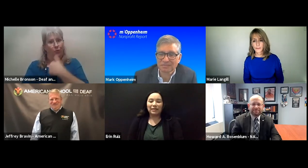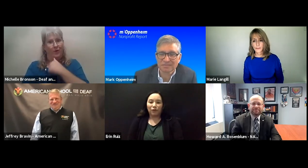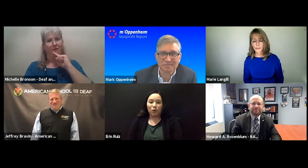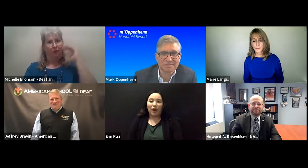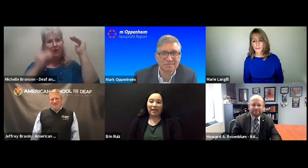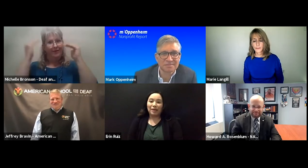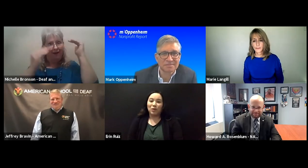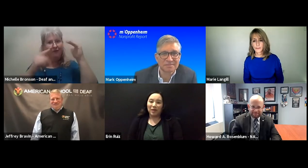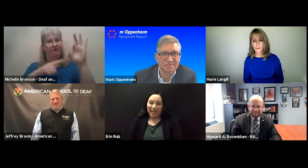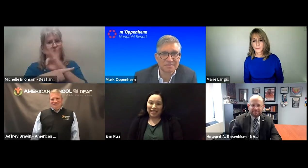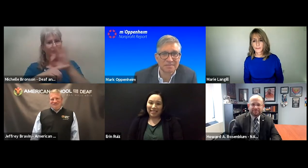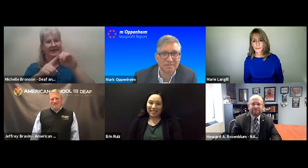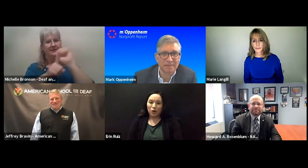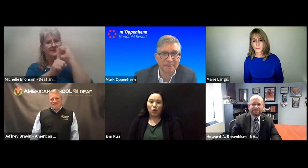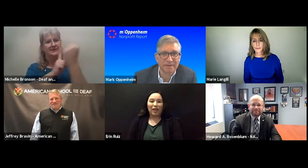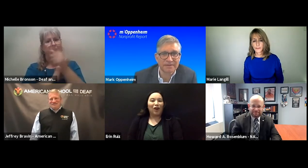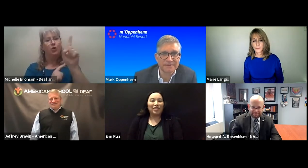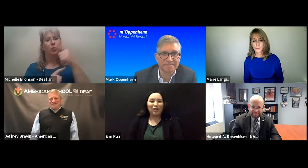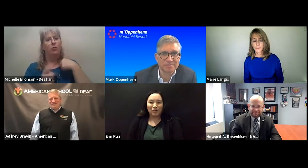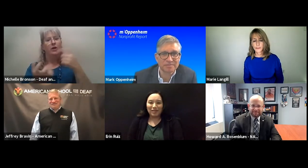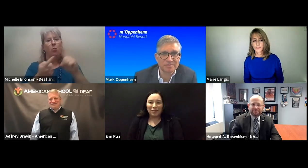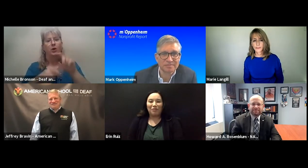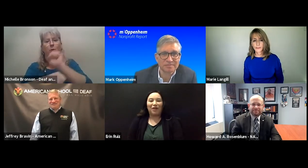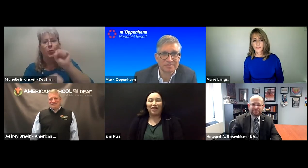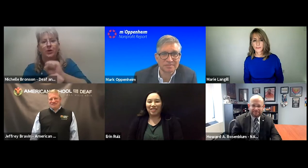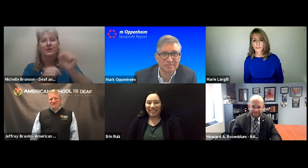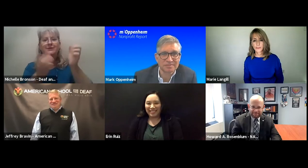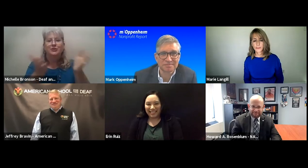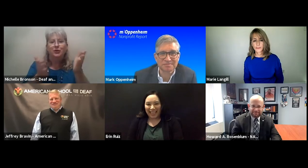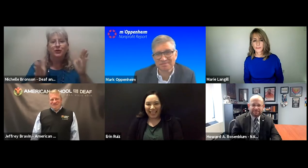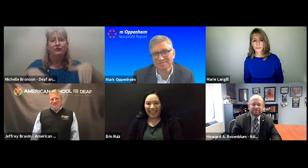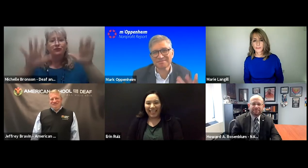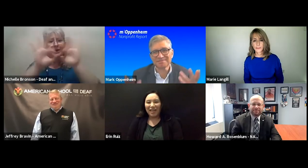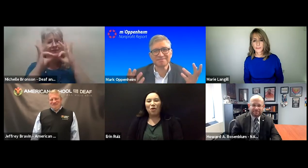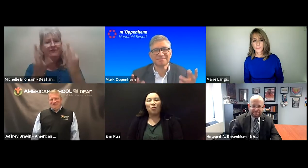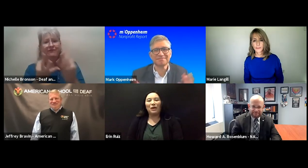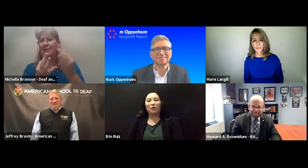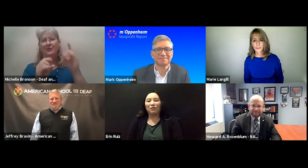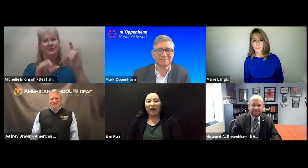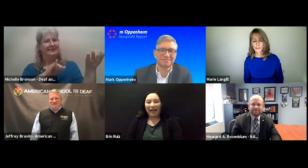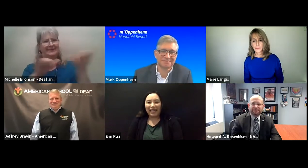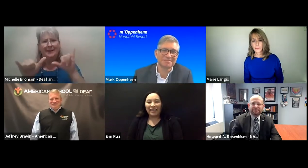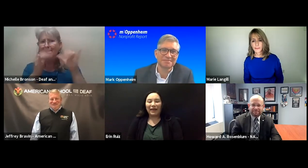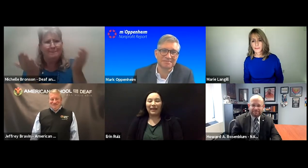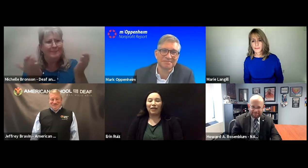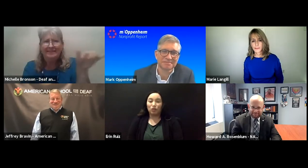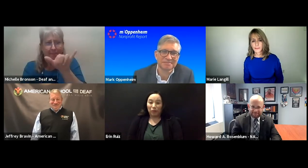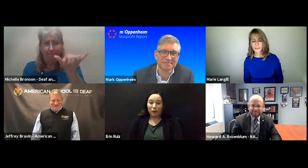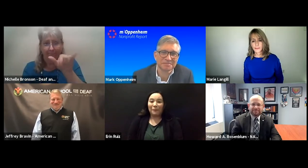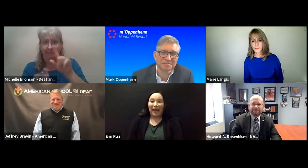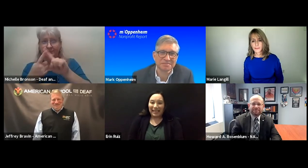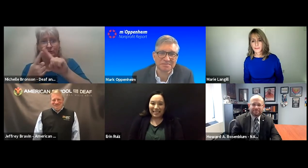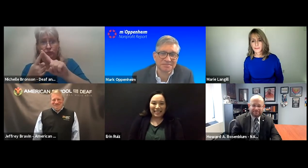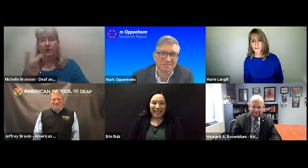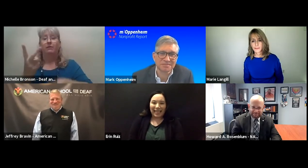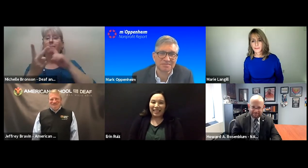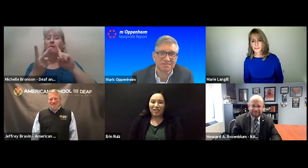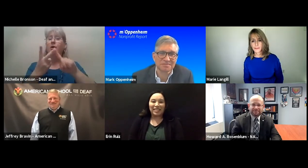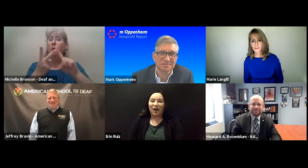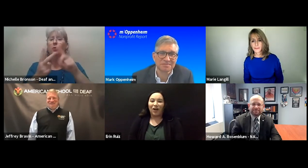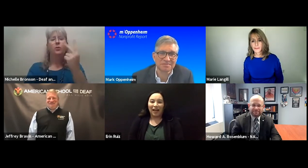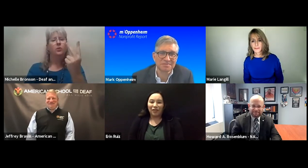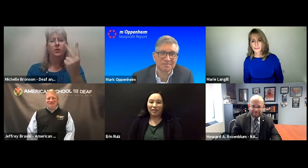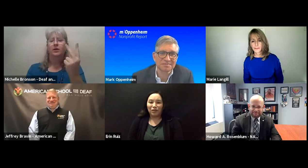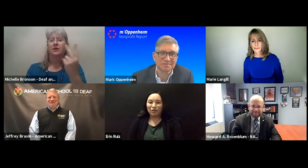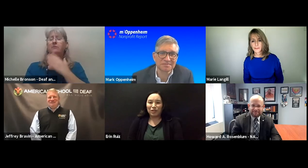use a different way to communicate. We are adults. We function in society. We provide and contribute back to society,